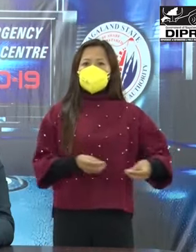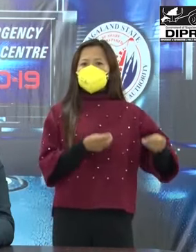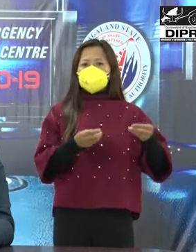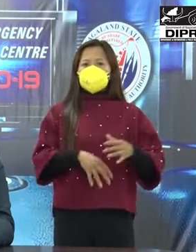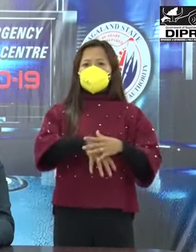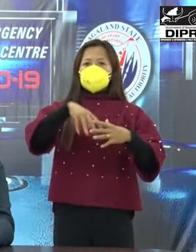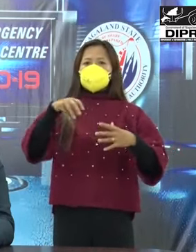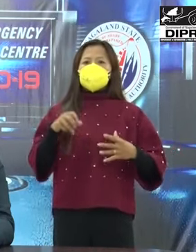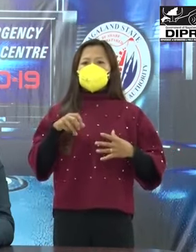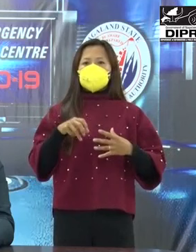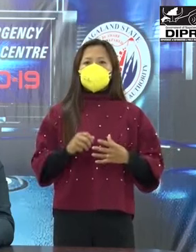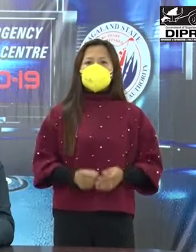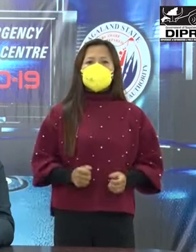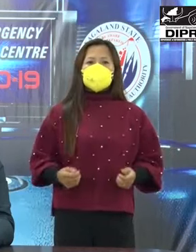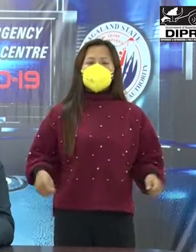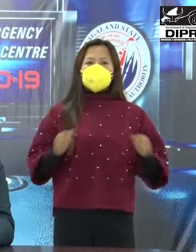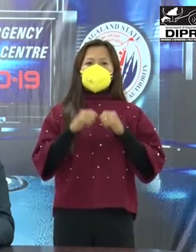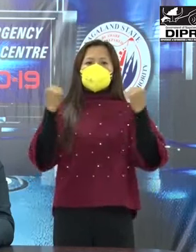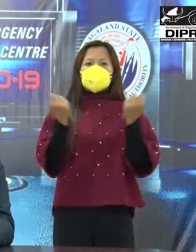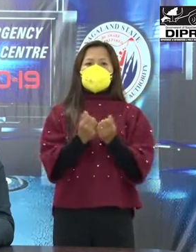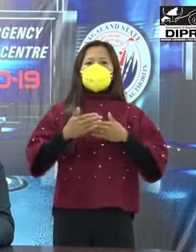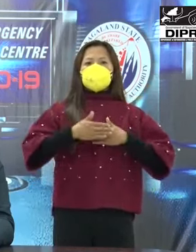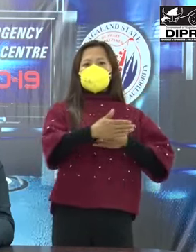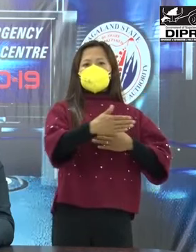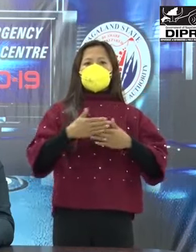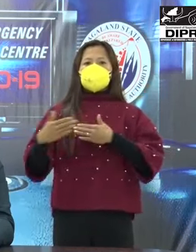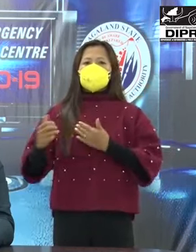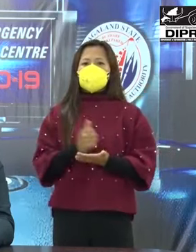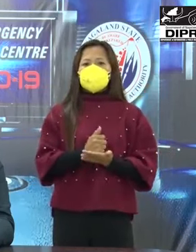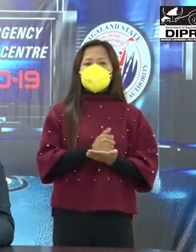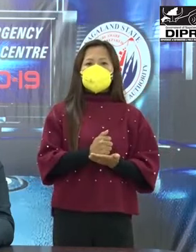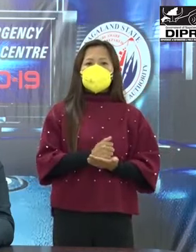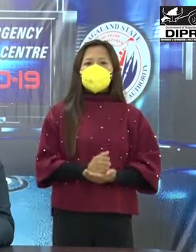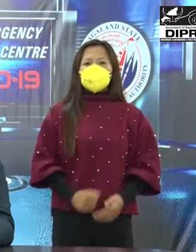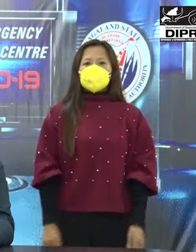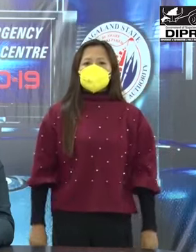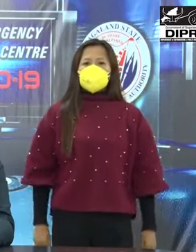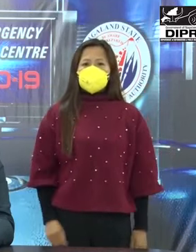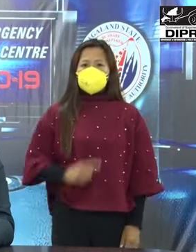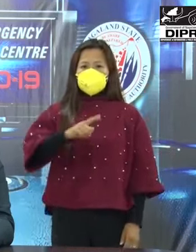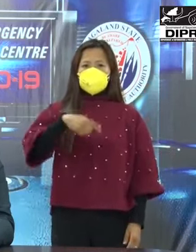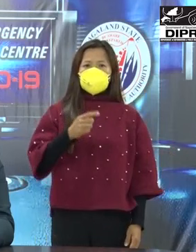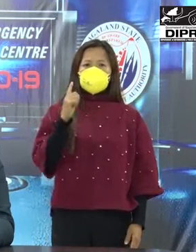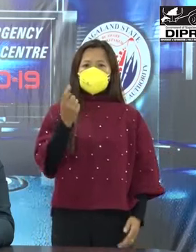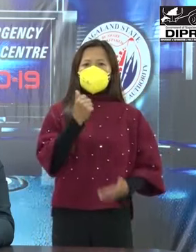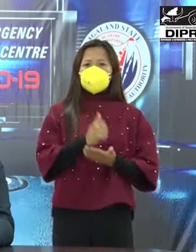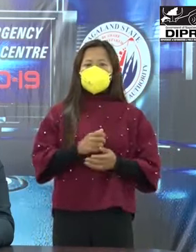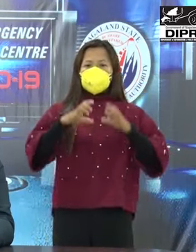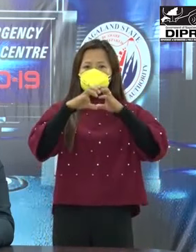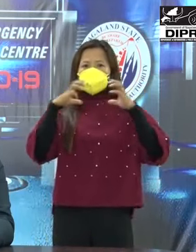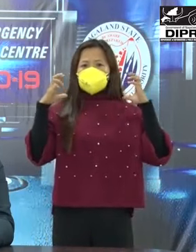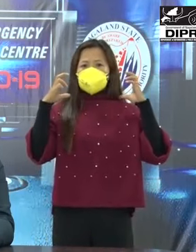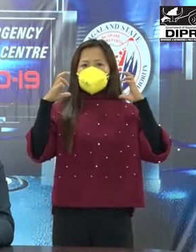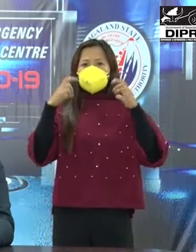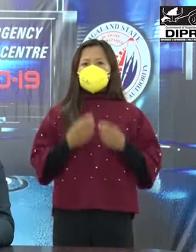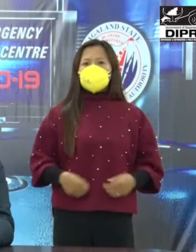with strict adherence to all the social distancing practices. Everyone should wear face masks in the